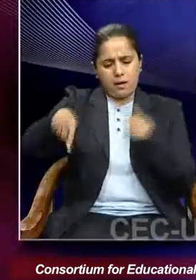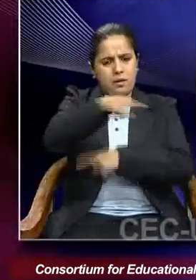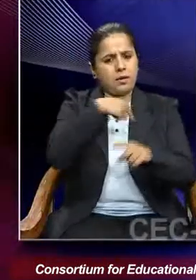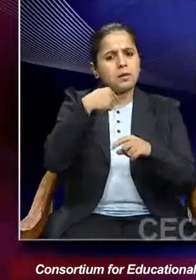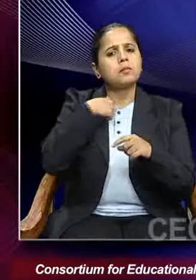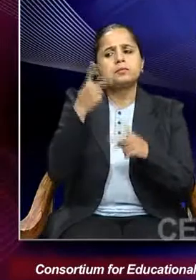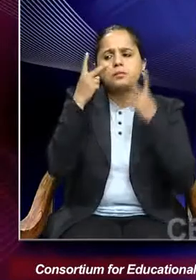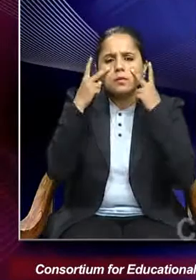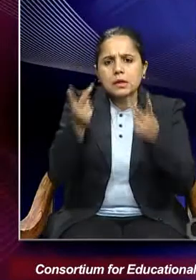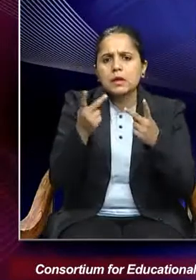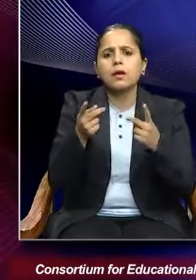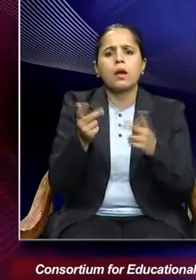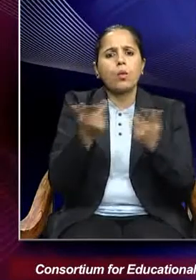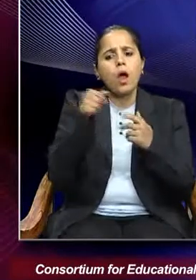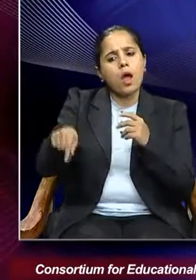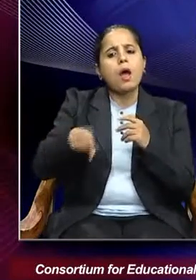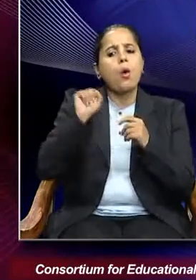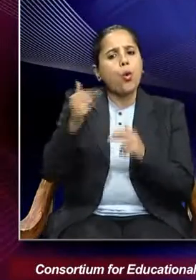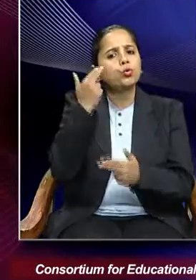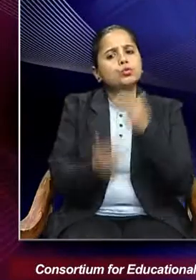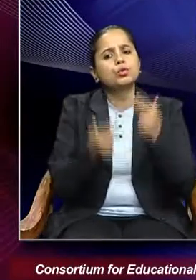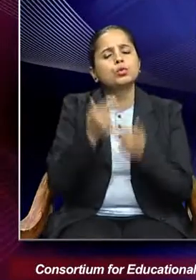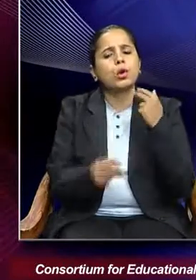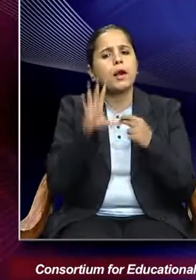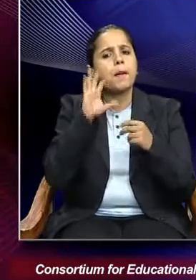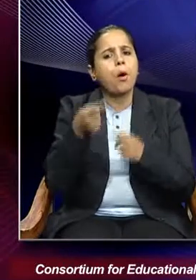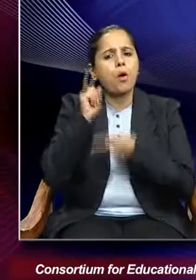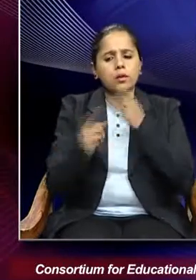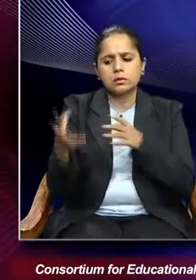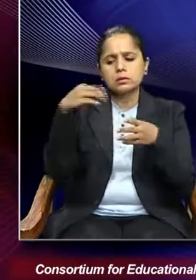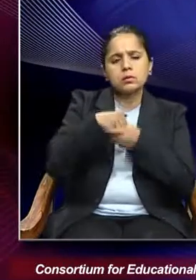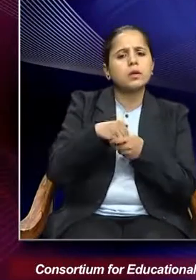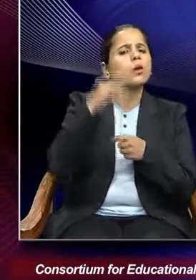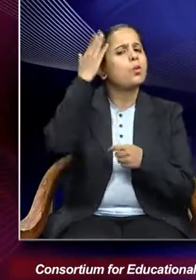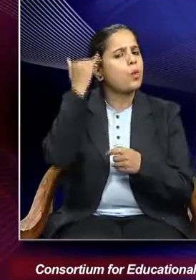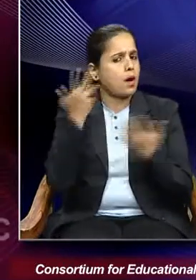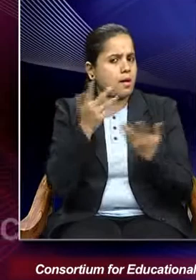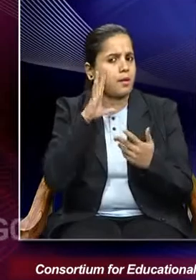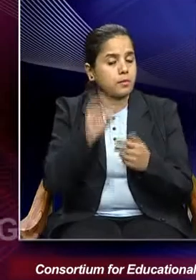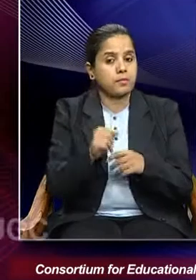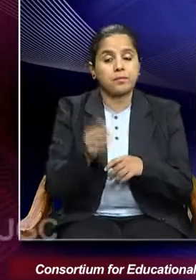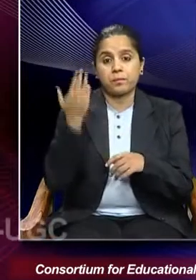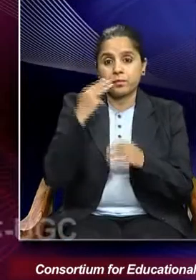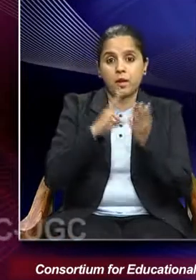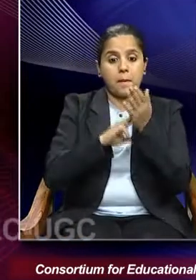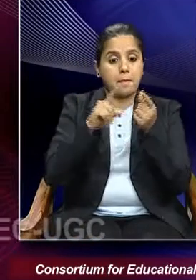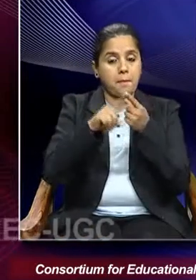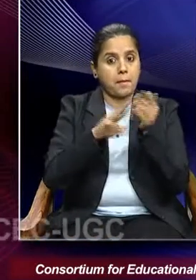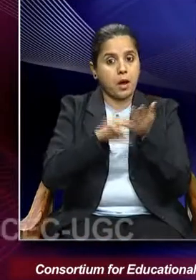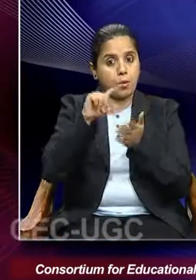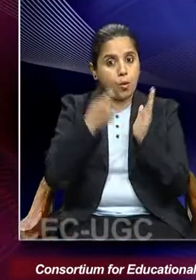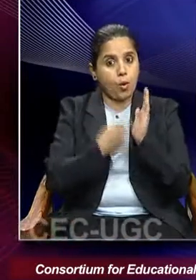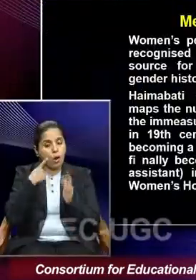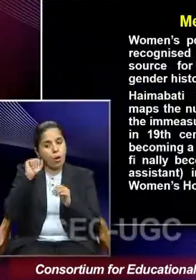to consider an autobiography as part of history? Because memoirs can definitely be